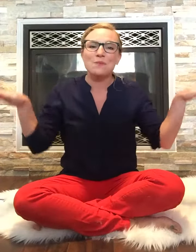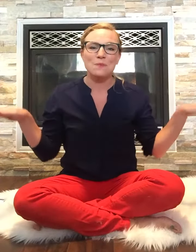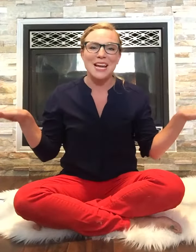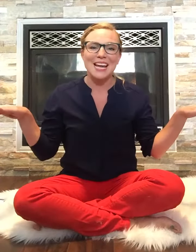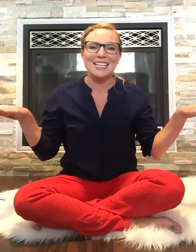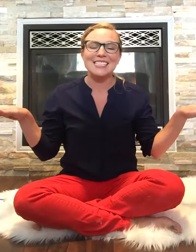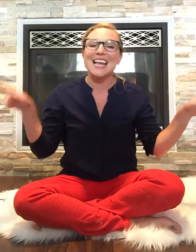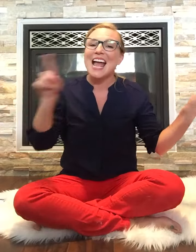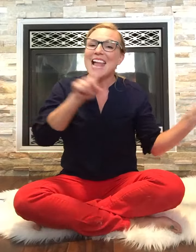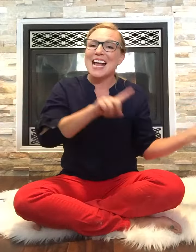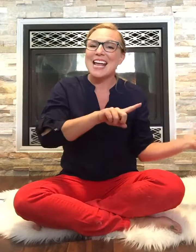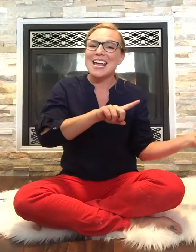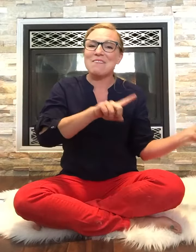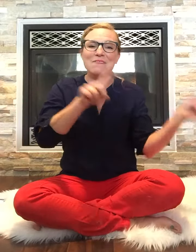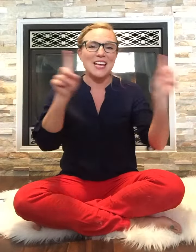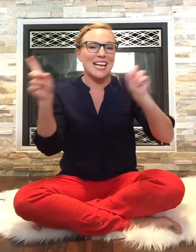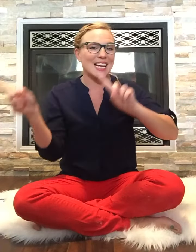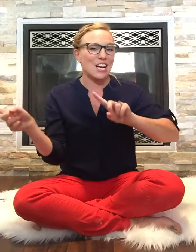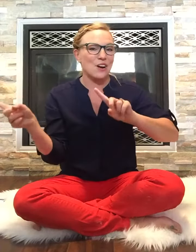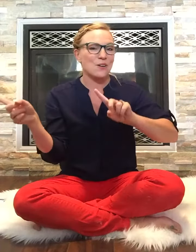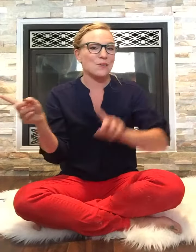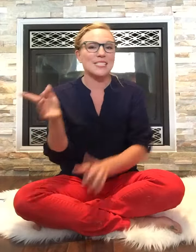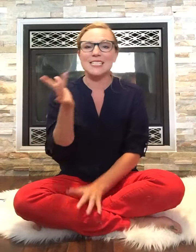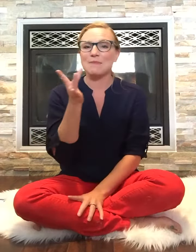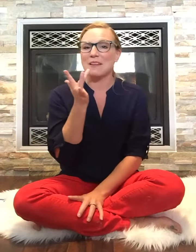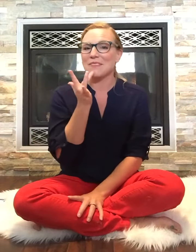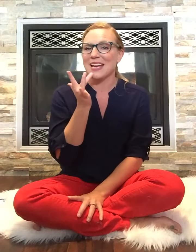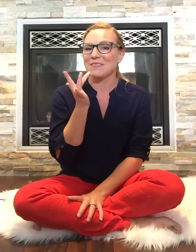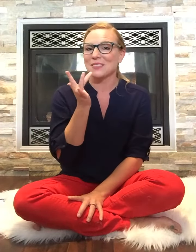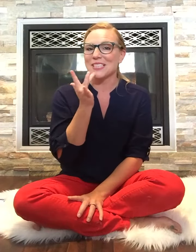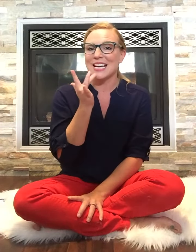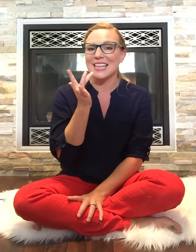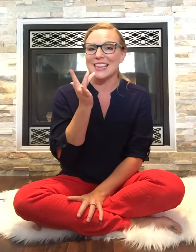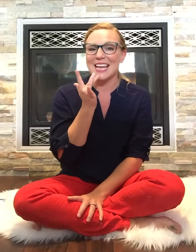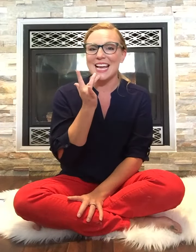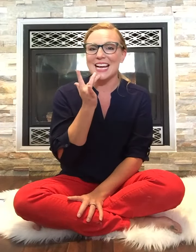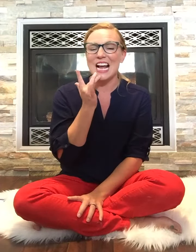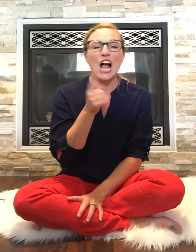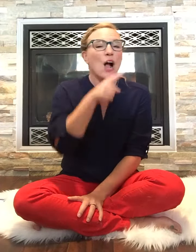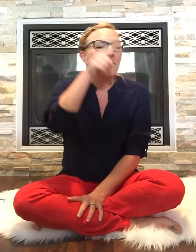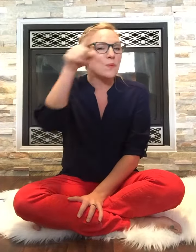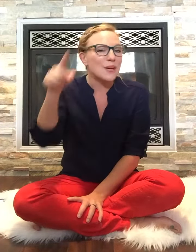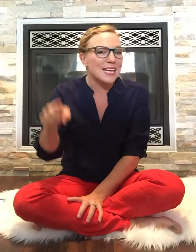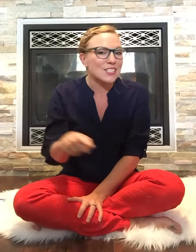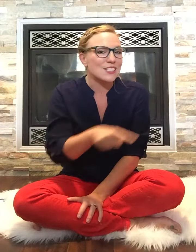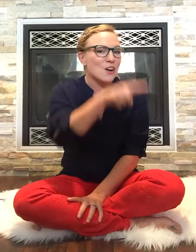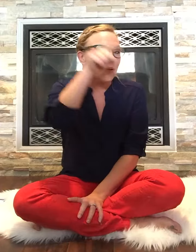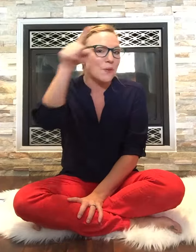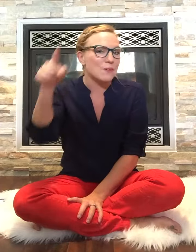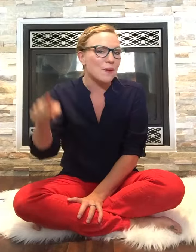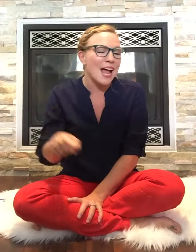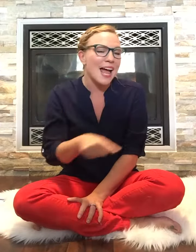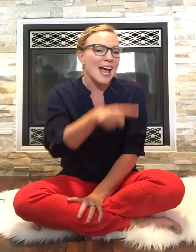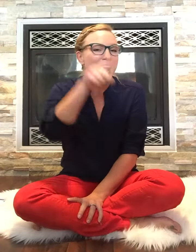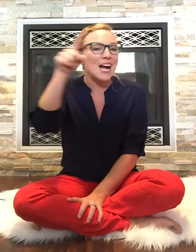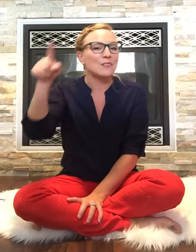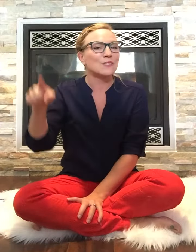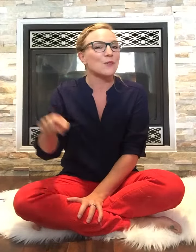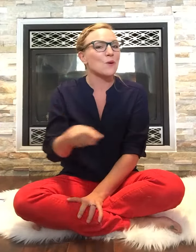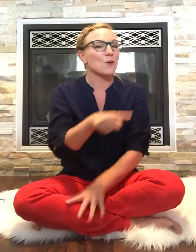the wings if it goes it's my favorite thing wheels going round or